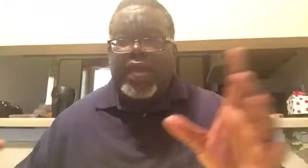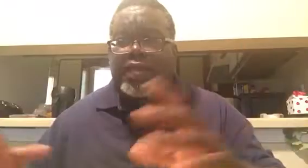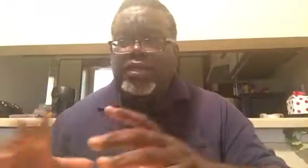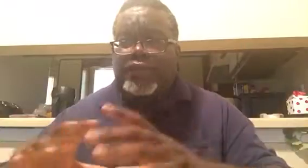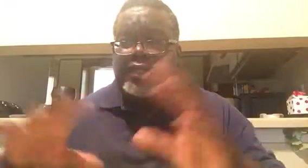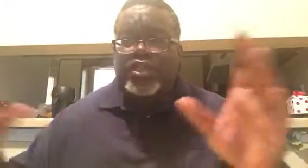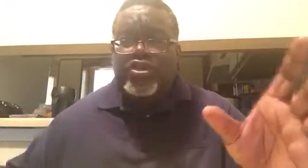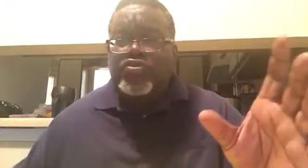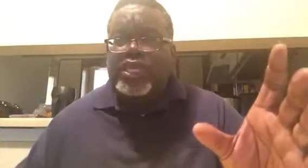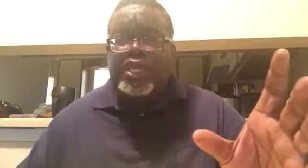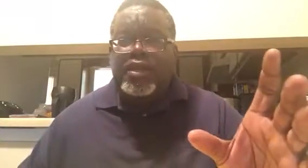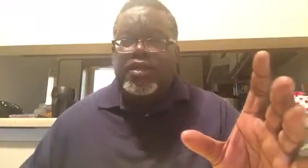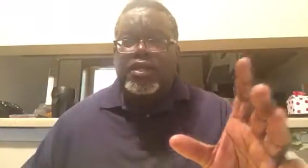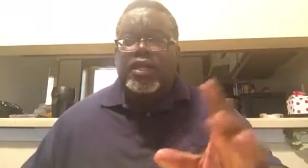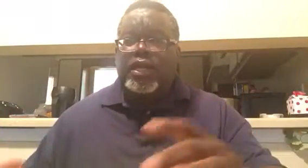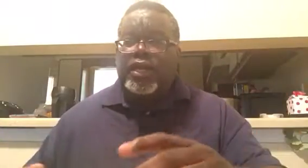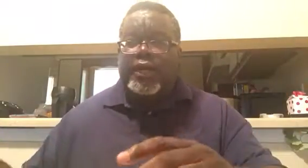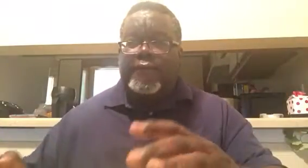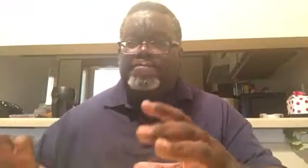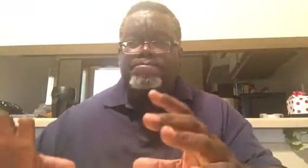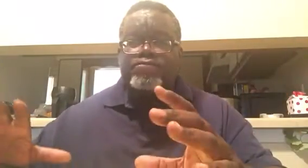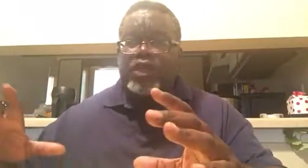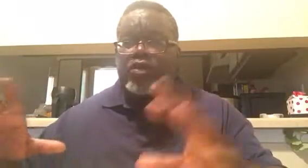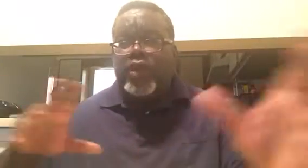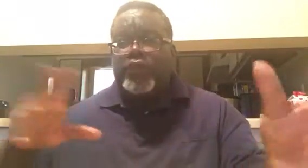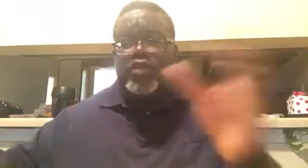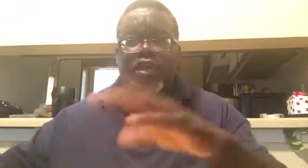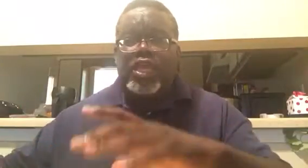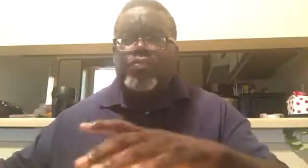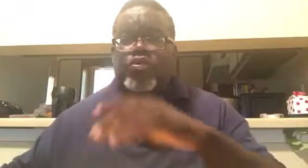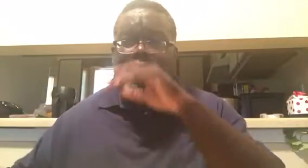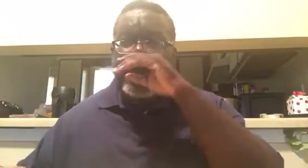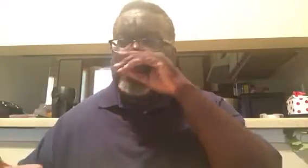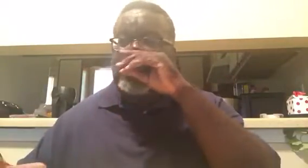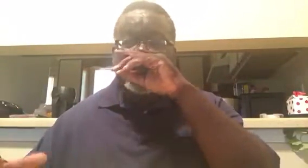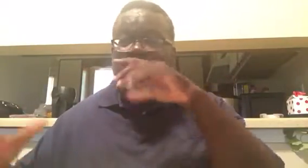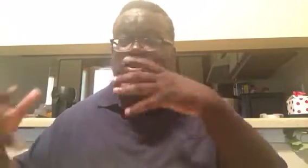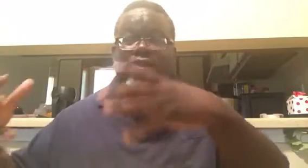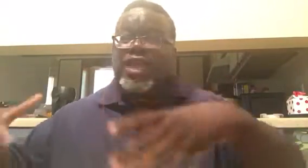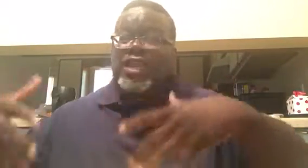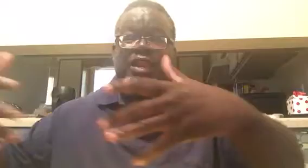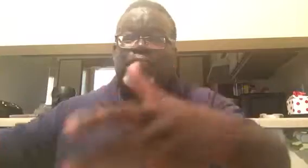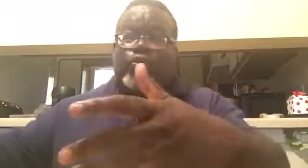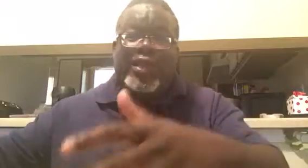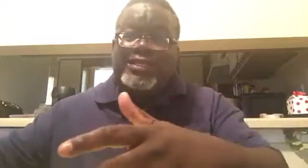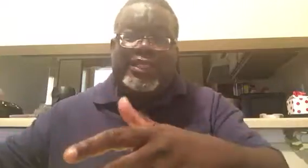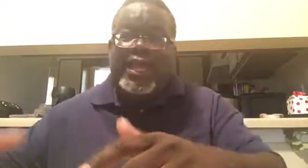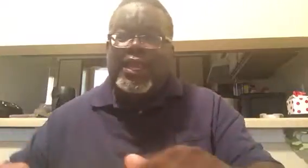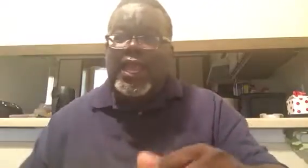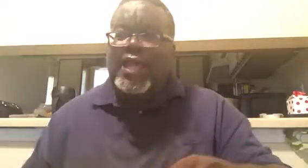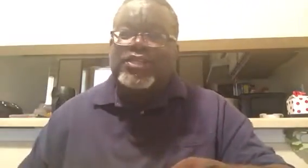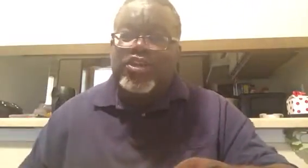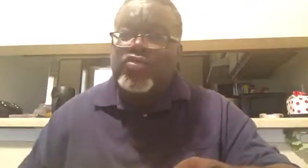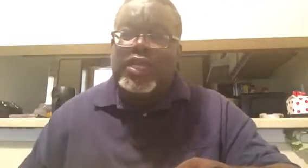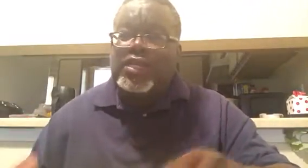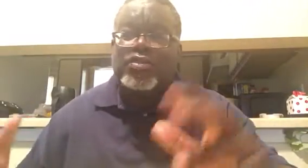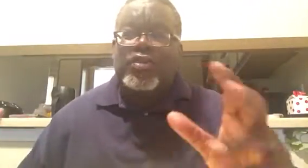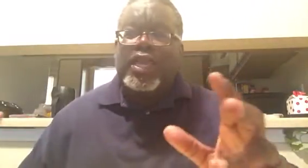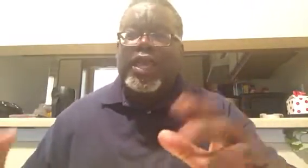calendar, that's a new year. Um, you know, whether you're a Hebrew or not, just go ahead and embrace that as a new year. It's okay to